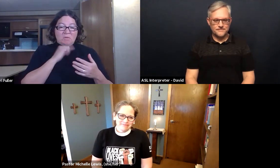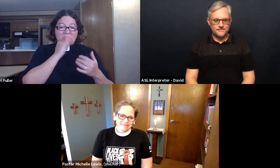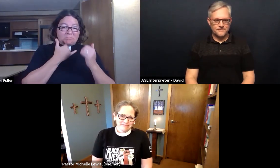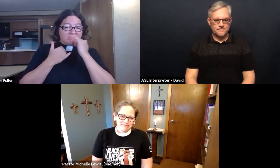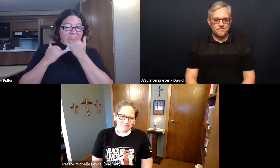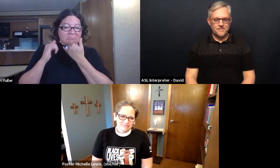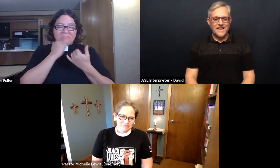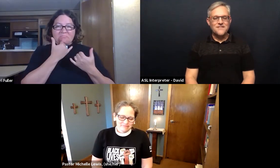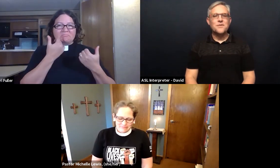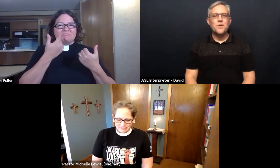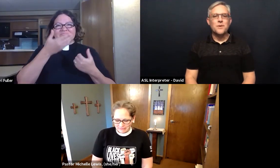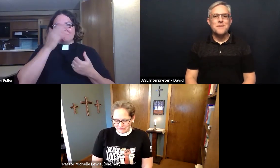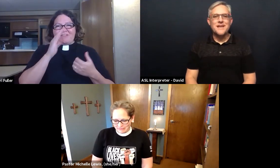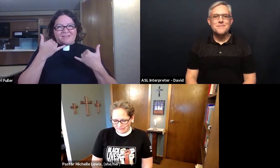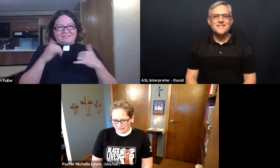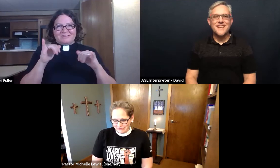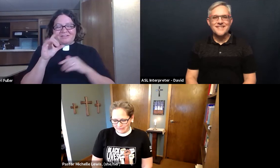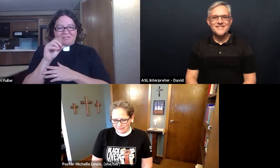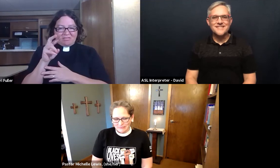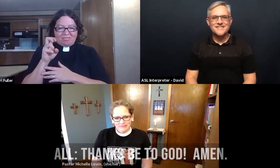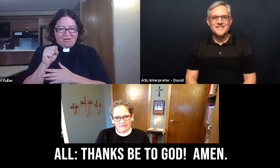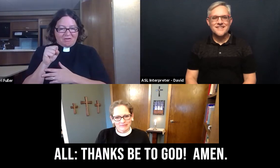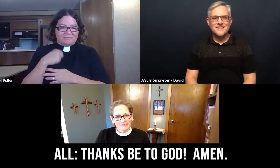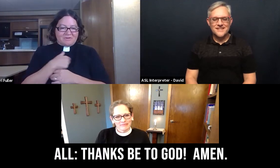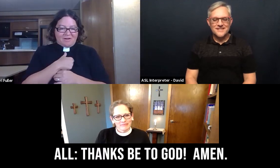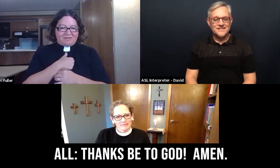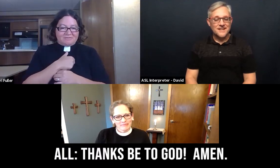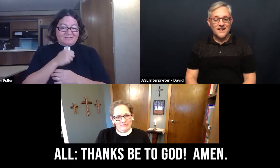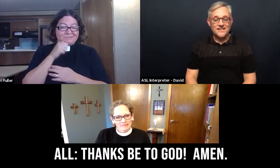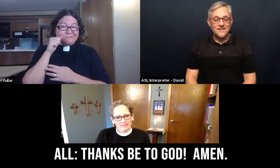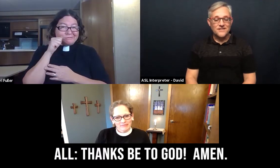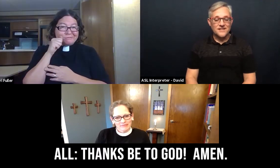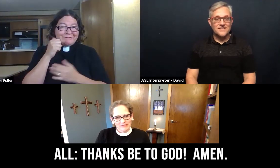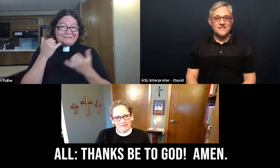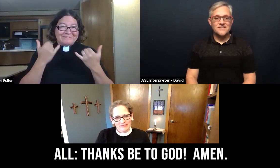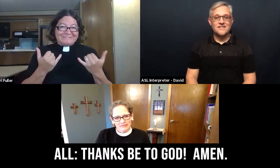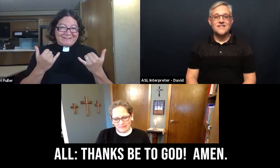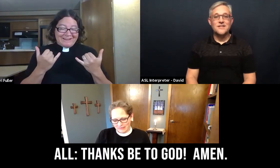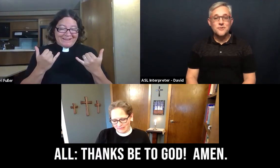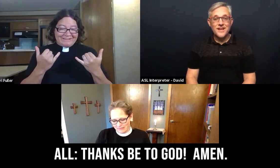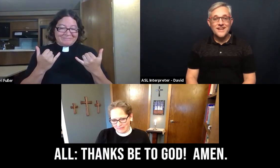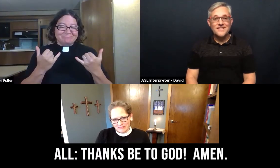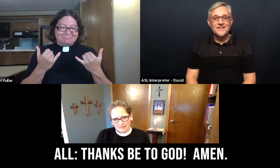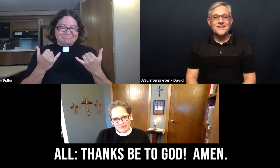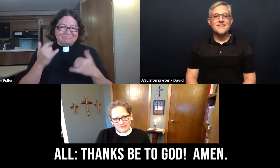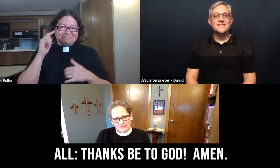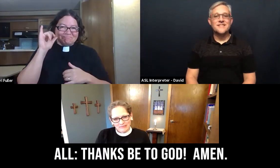even when we make mistakes God loves us yesterday today